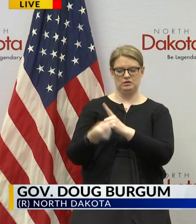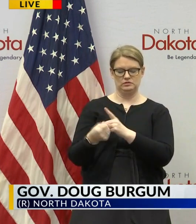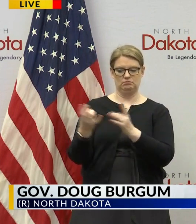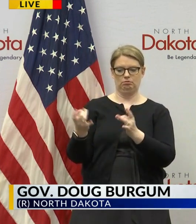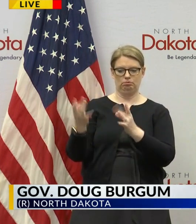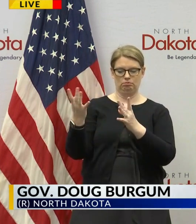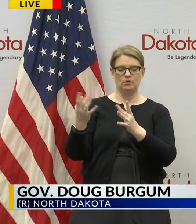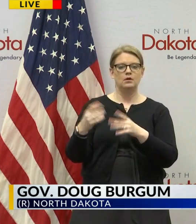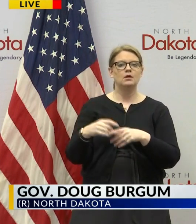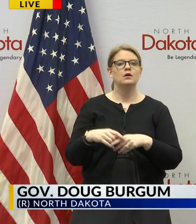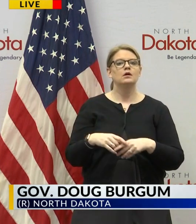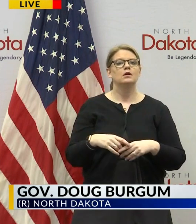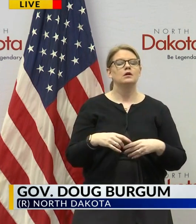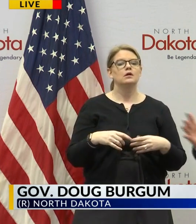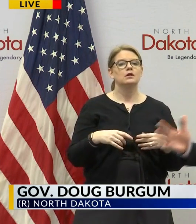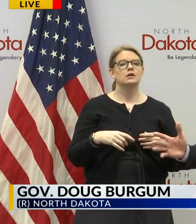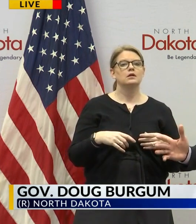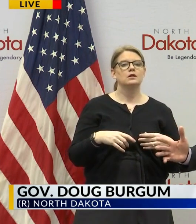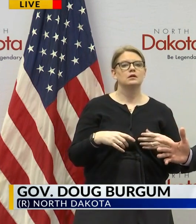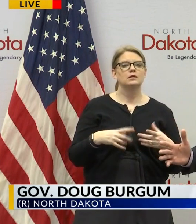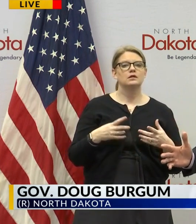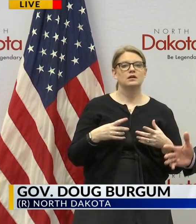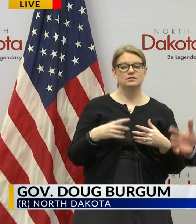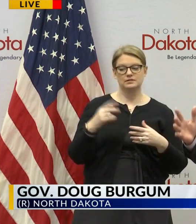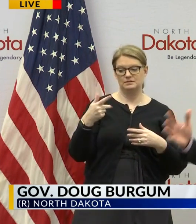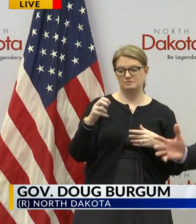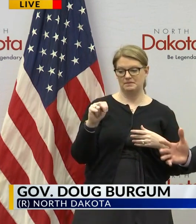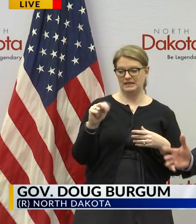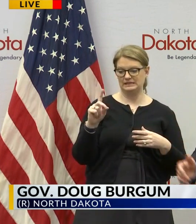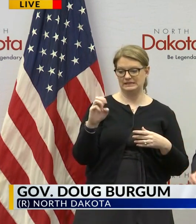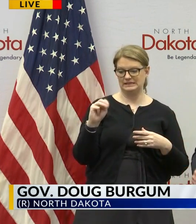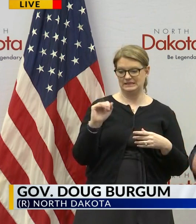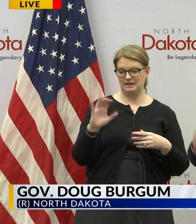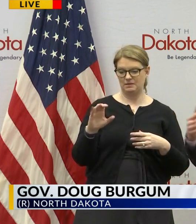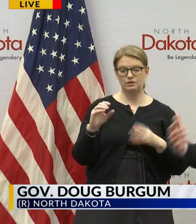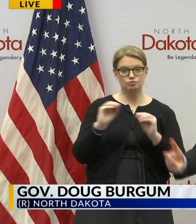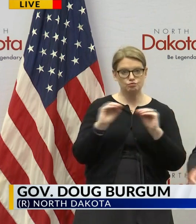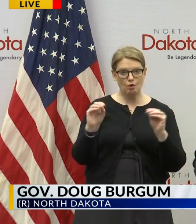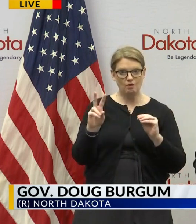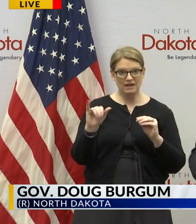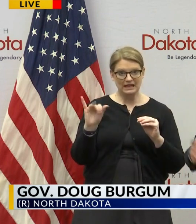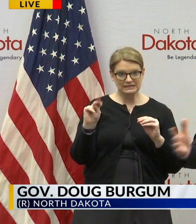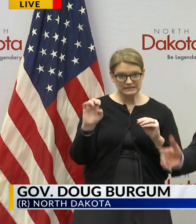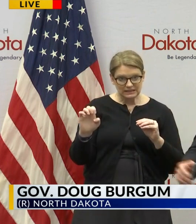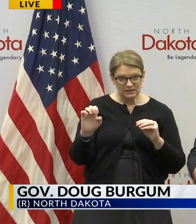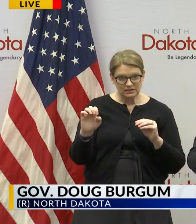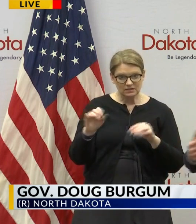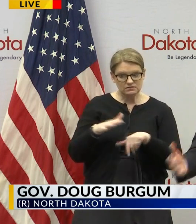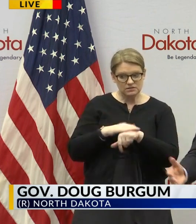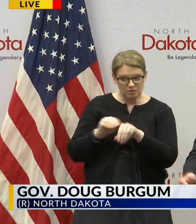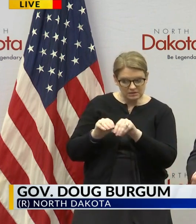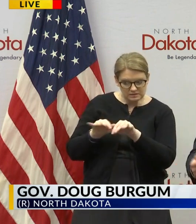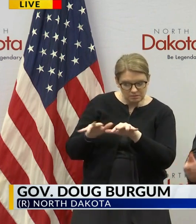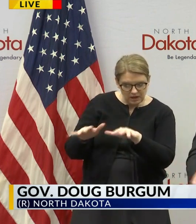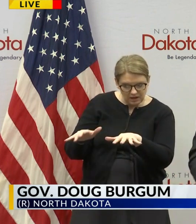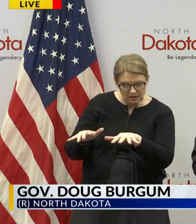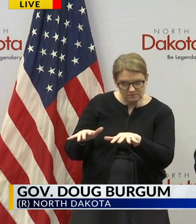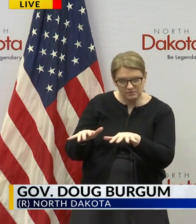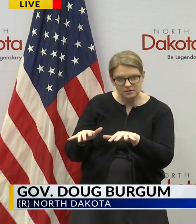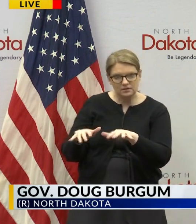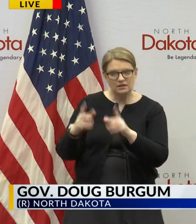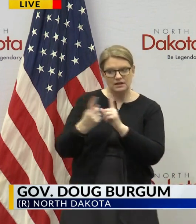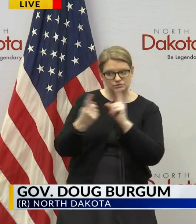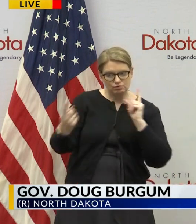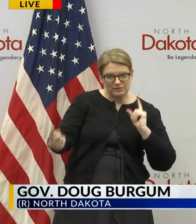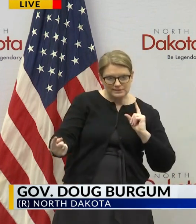that in the way you the way you fight a pandemic when you don't have a vaccine is you fight it through slowing the spread and the way you slow the spread is through